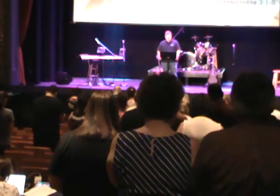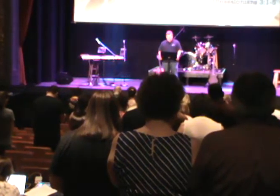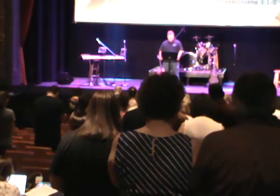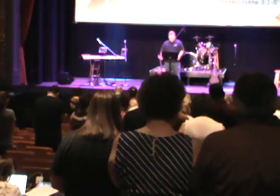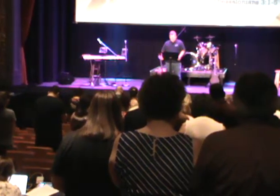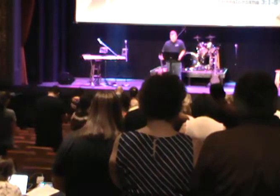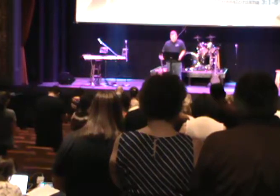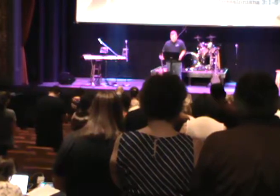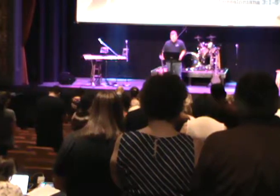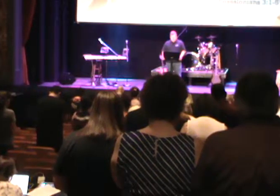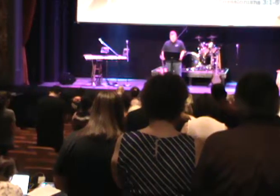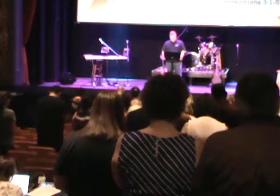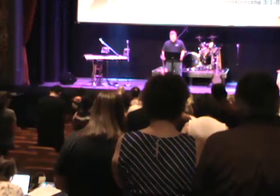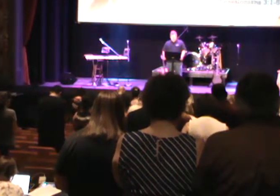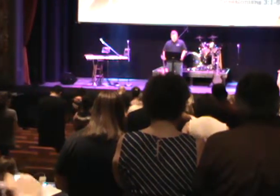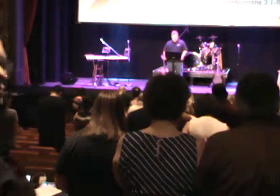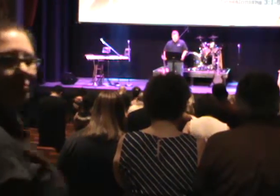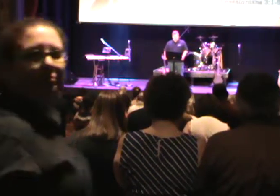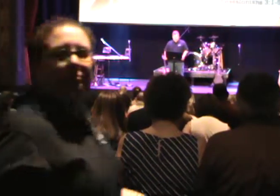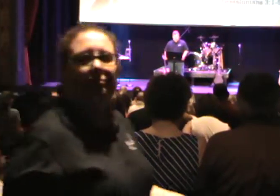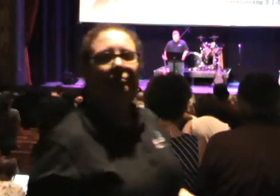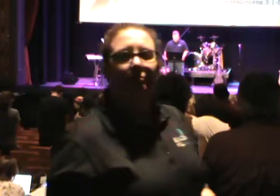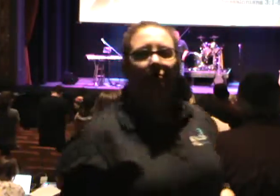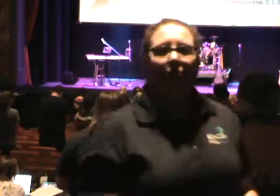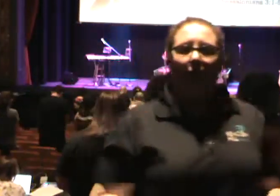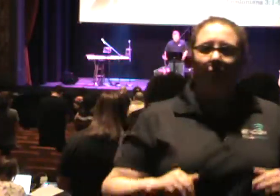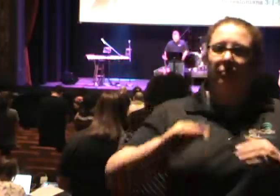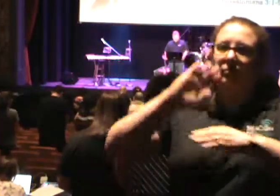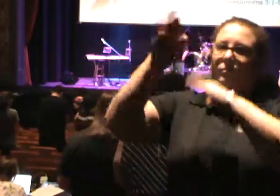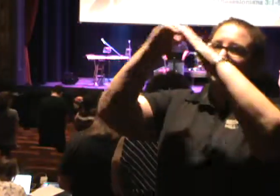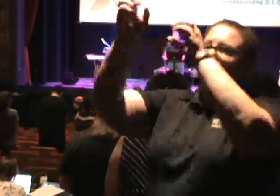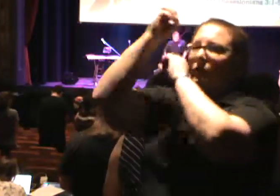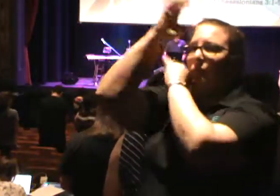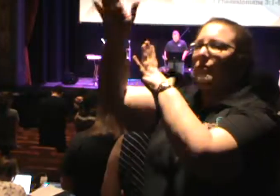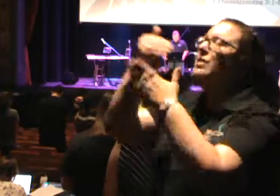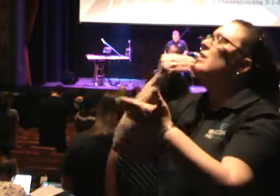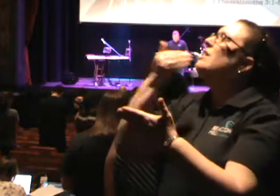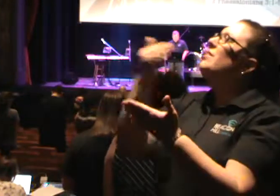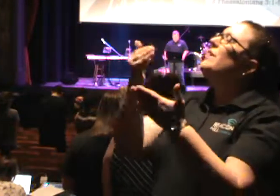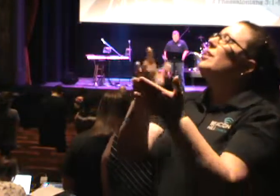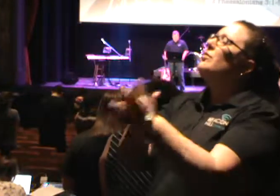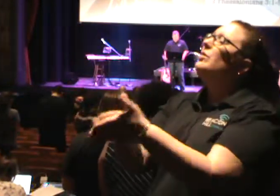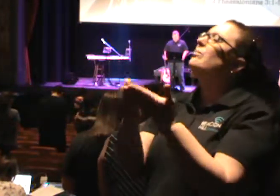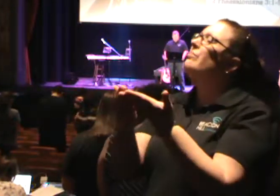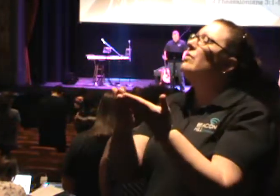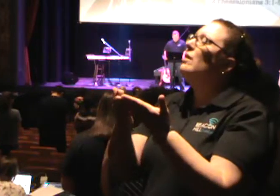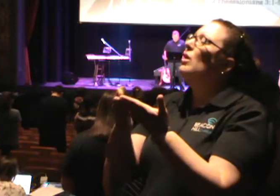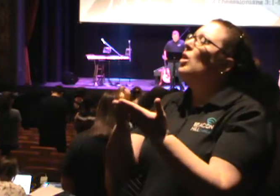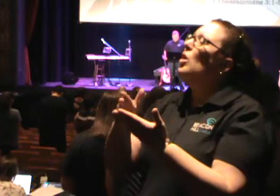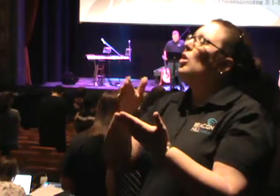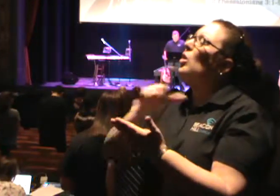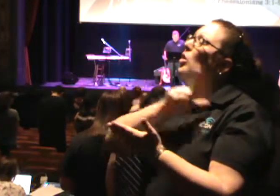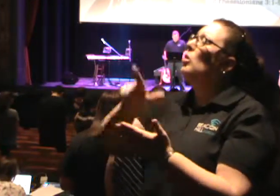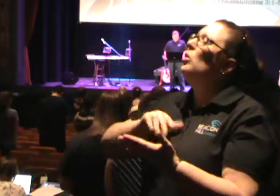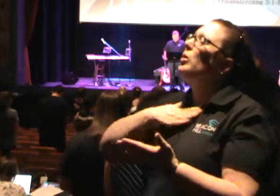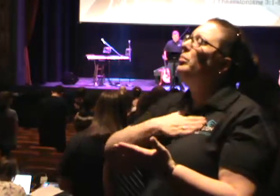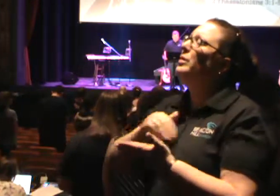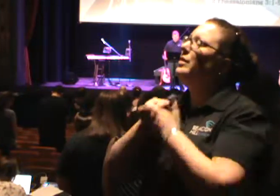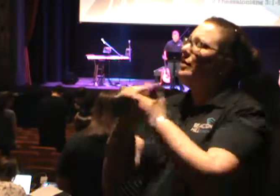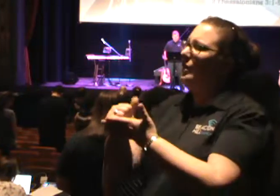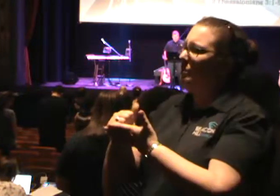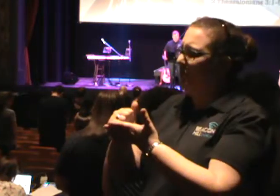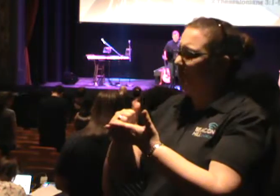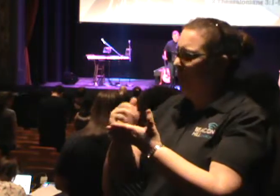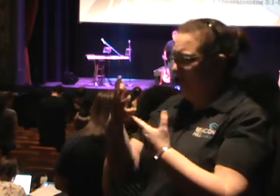allows me to proclaim the message of the gospel of Jesus Christ as an odd but boldness with clarity and conviction of speech. But, Lord, the hearts of the